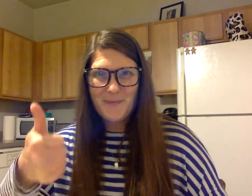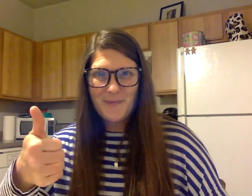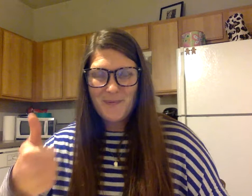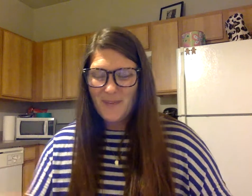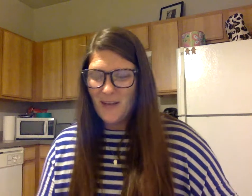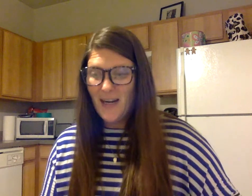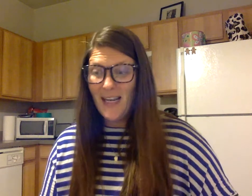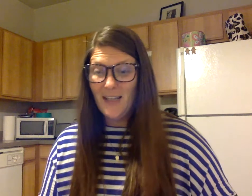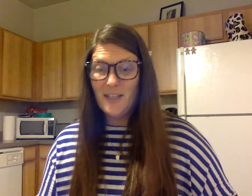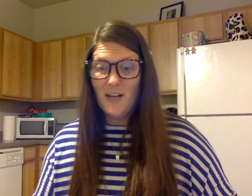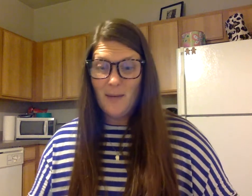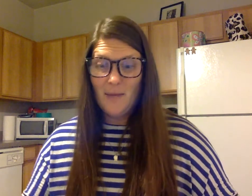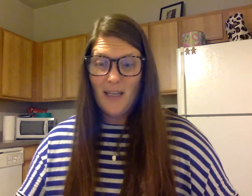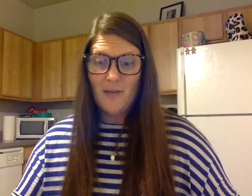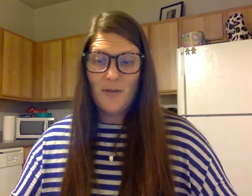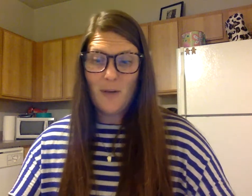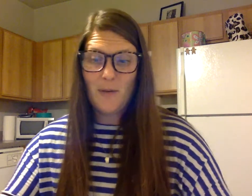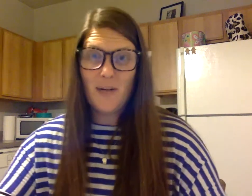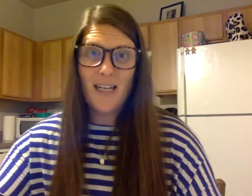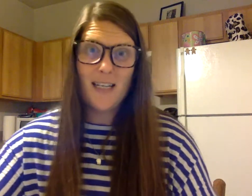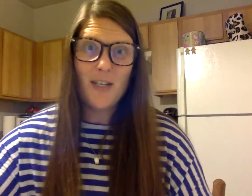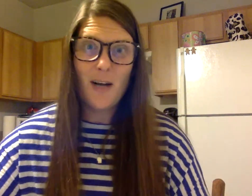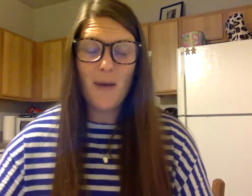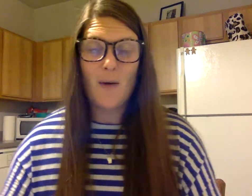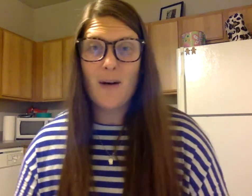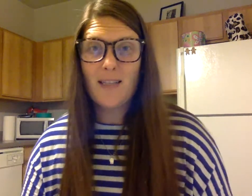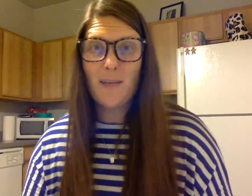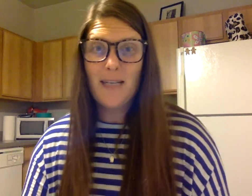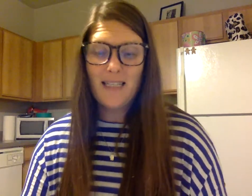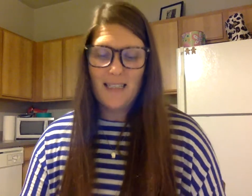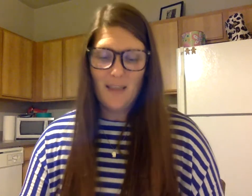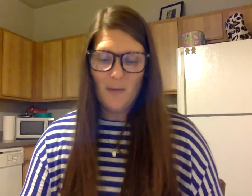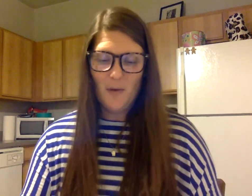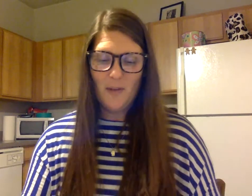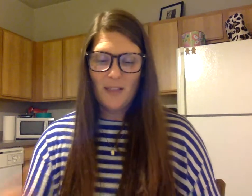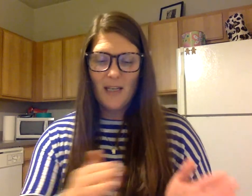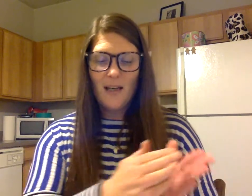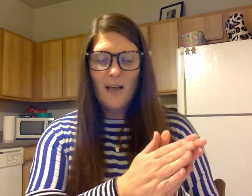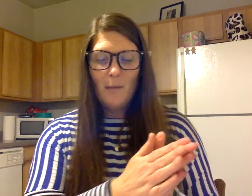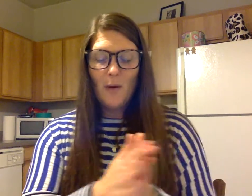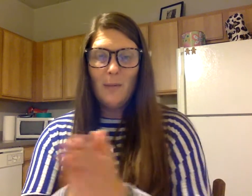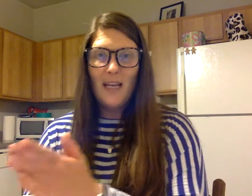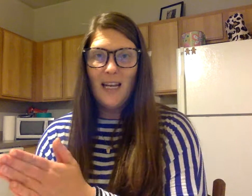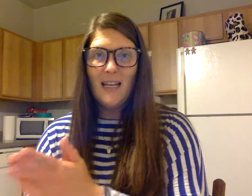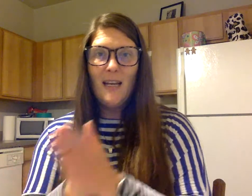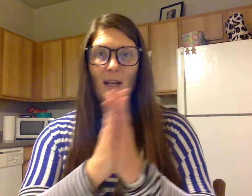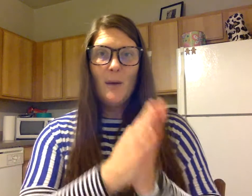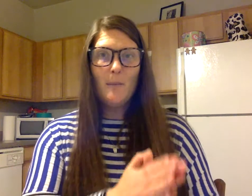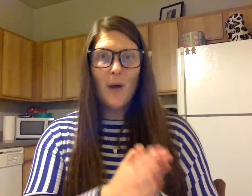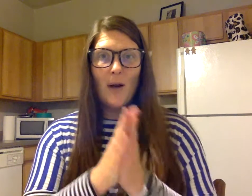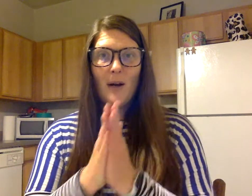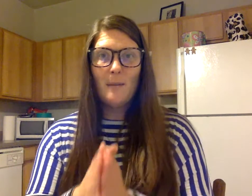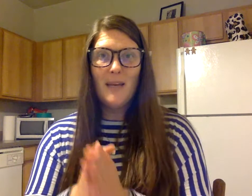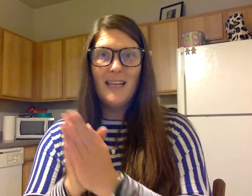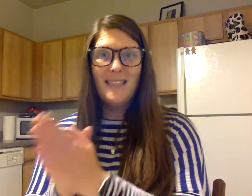All right, good job. Get your choppers ready to chop our words up into syllables. Permitted, permitted.